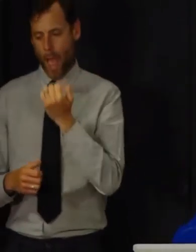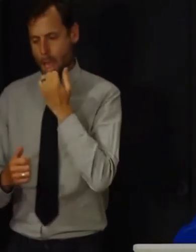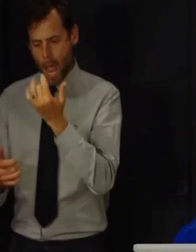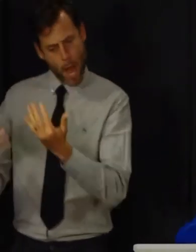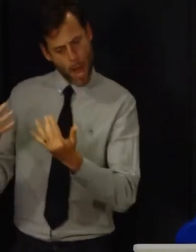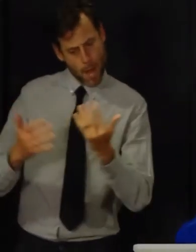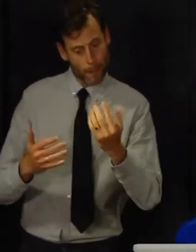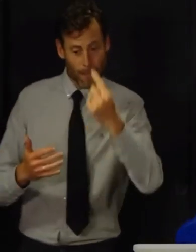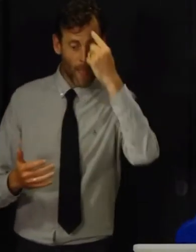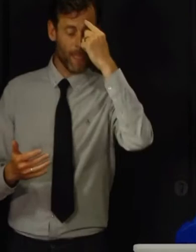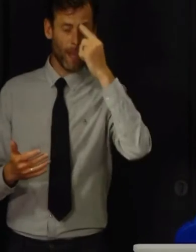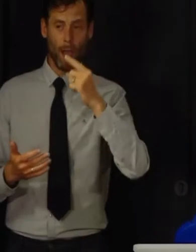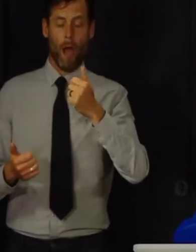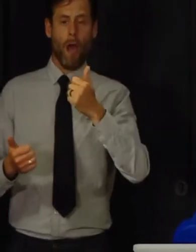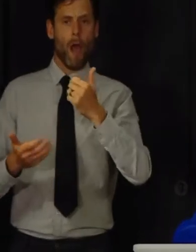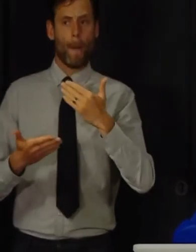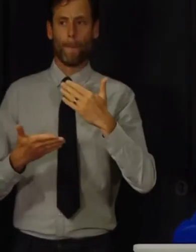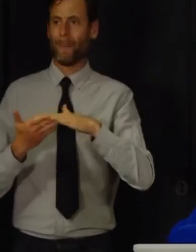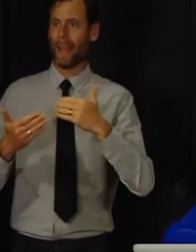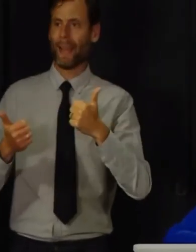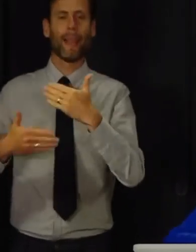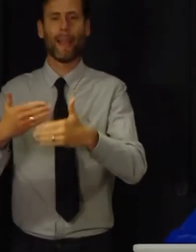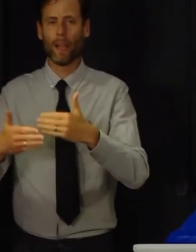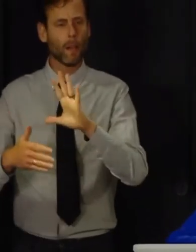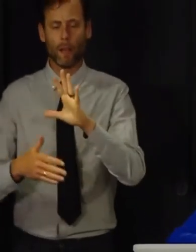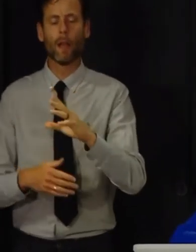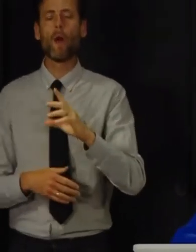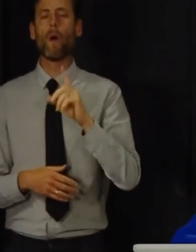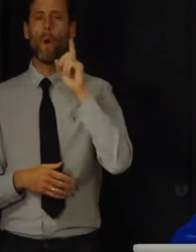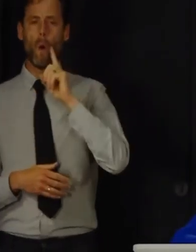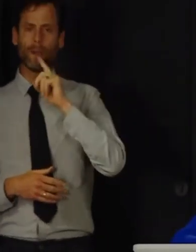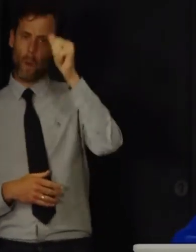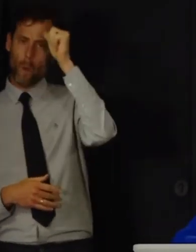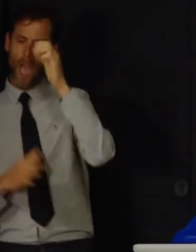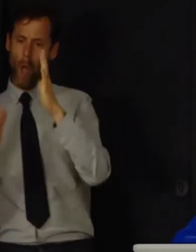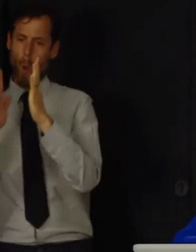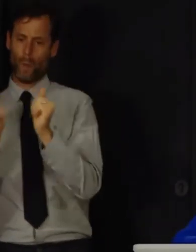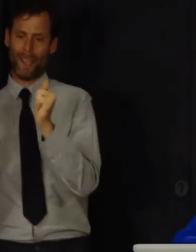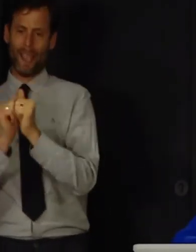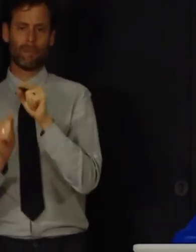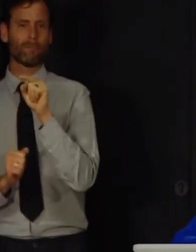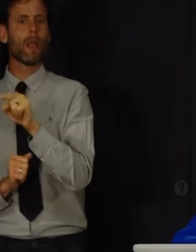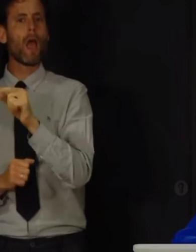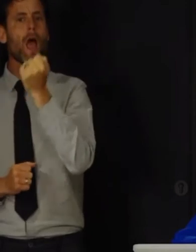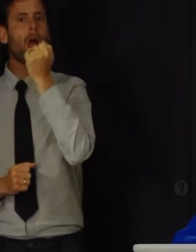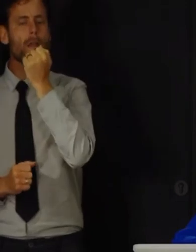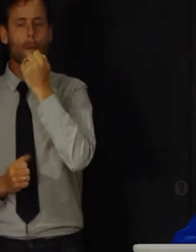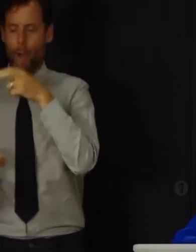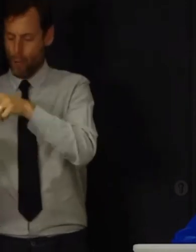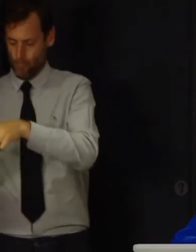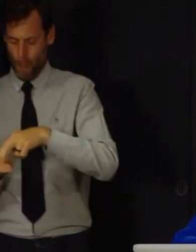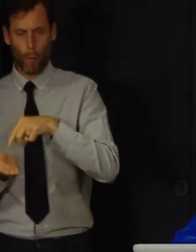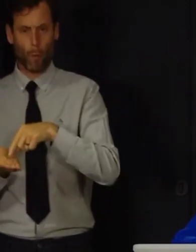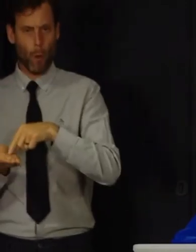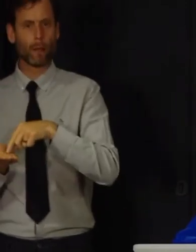into today's figure. We know that fewer deaths tend to be registered at the weekend than on other days of the week. It is still